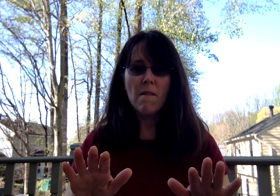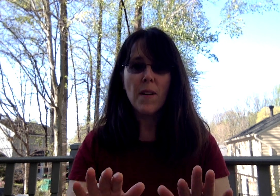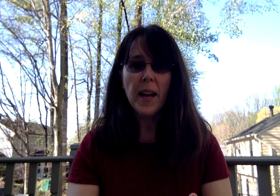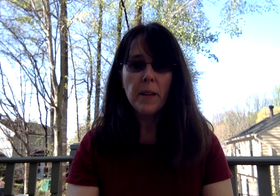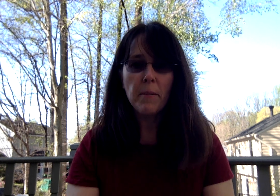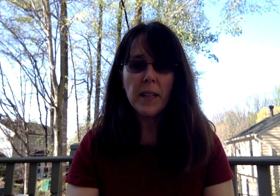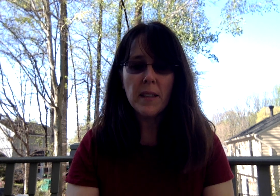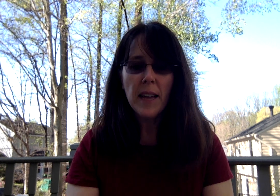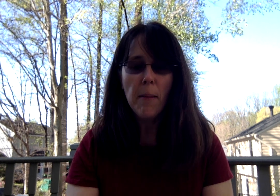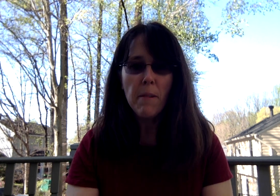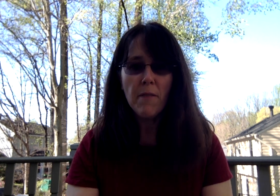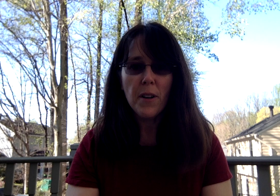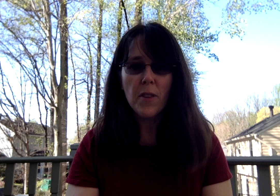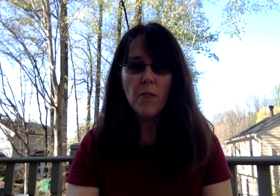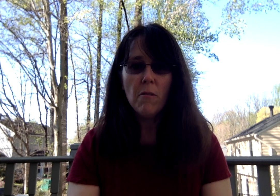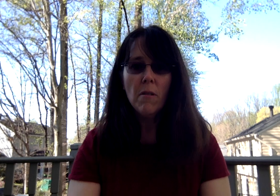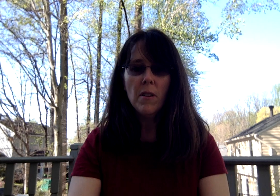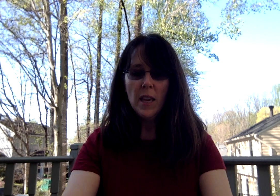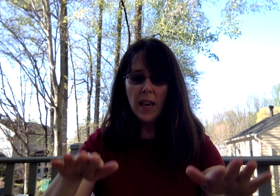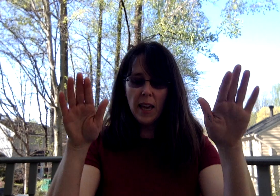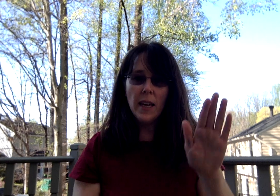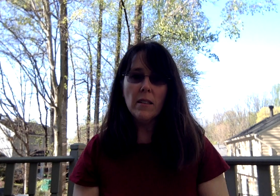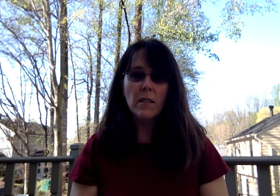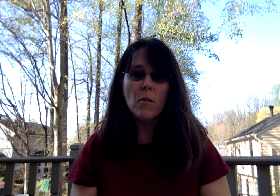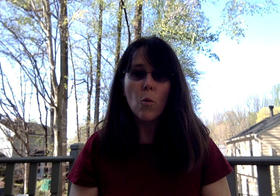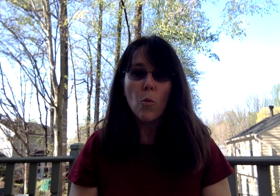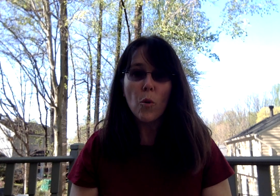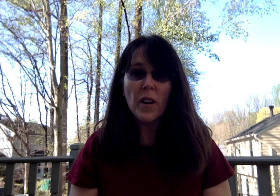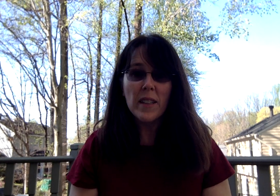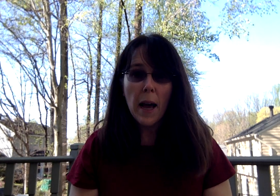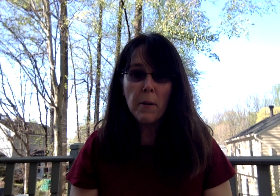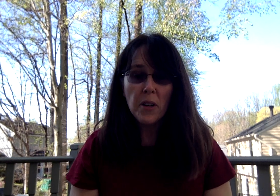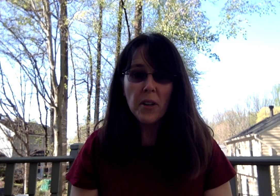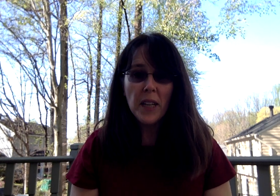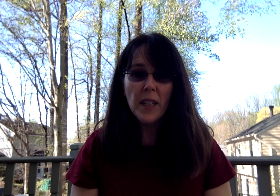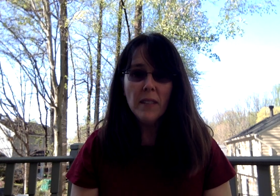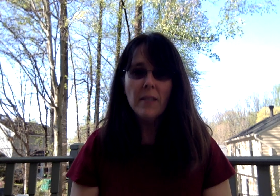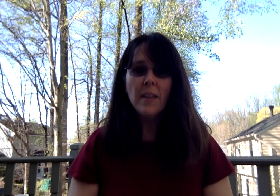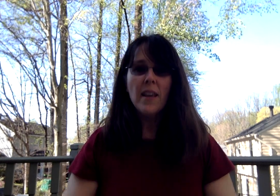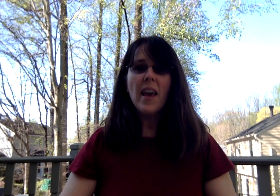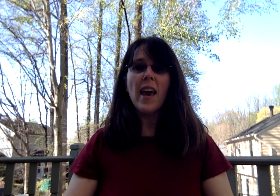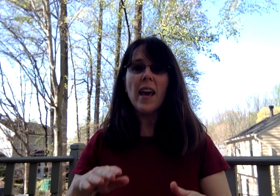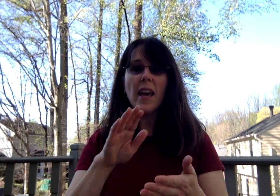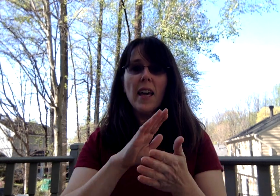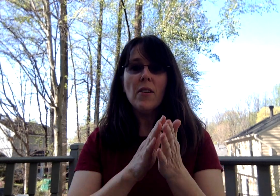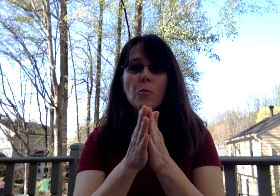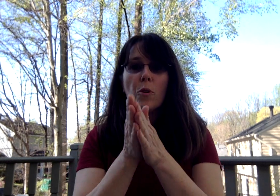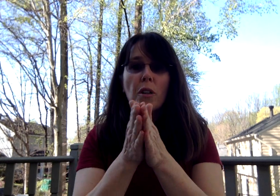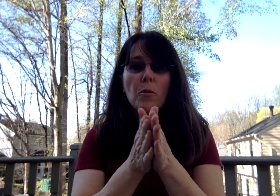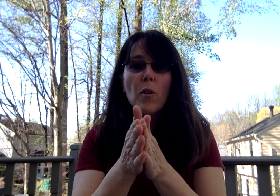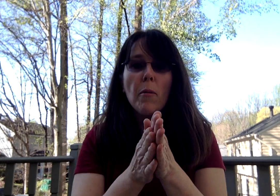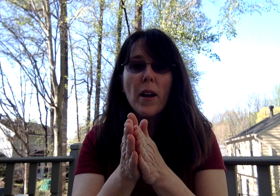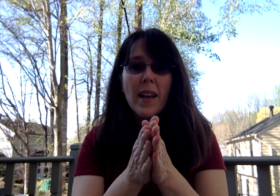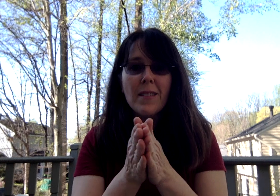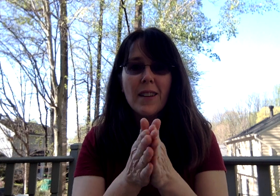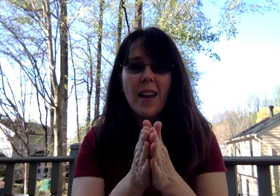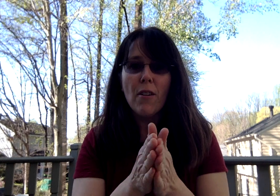Find a place to tap in front of you and we're gonna tap on our knees and we're gonna rub our hands together.